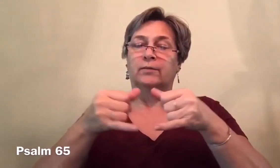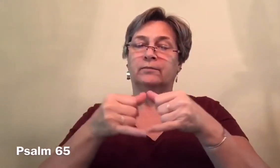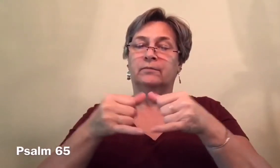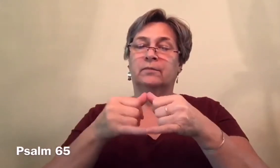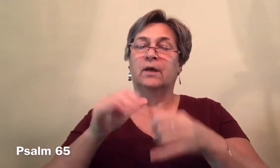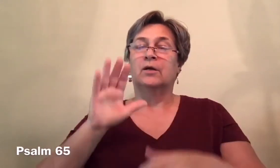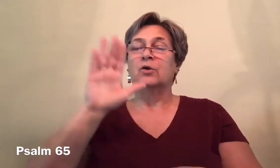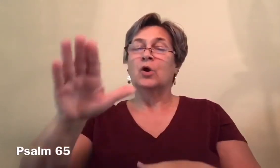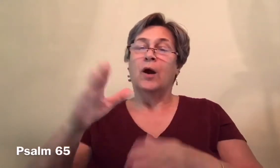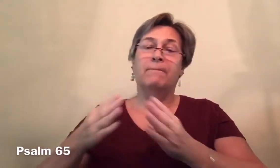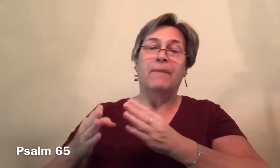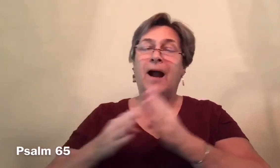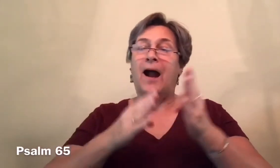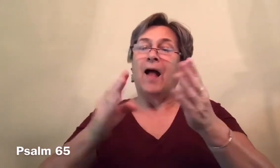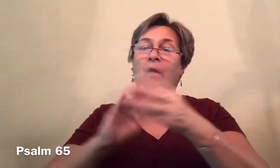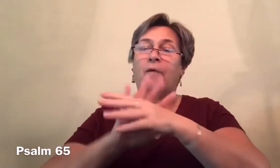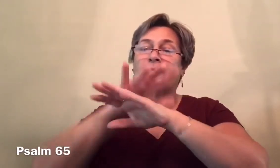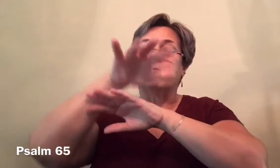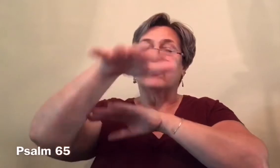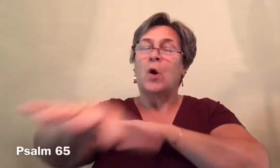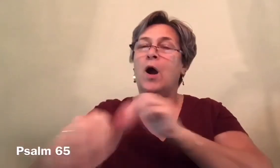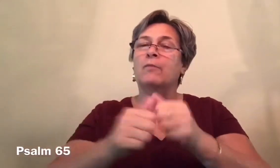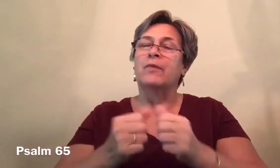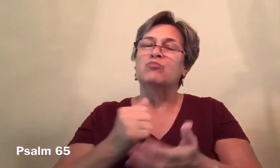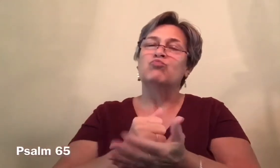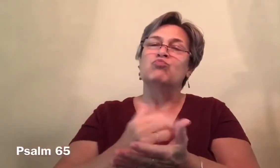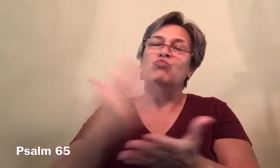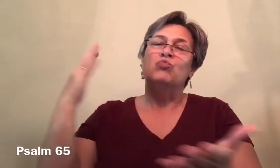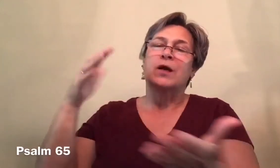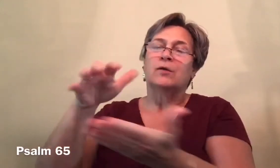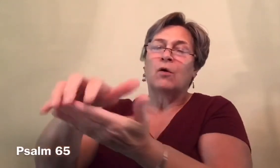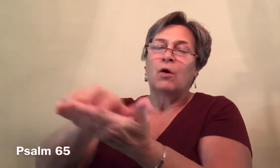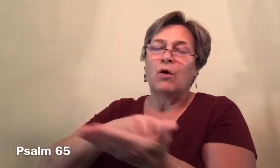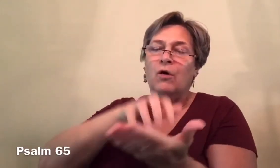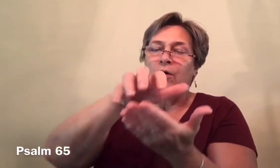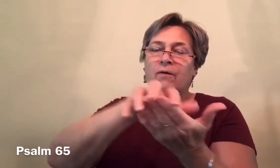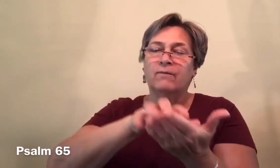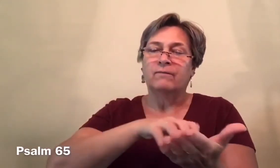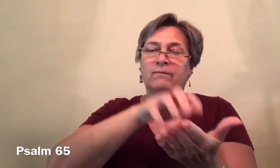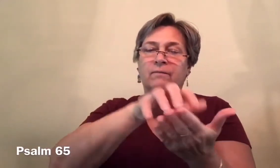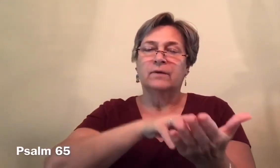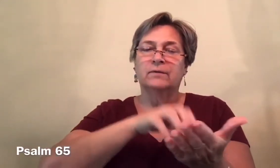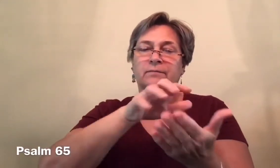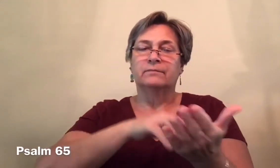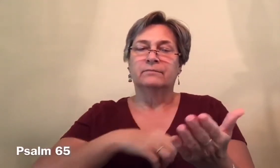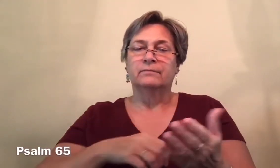and your paths overflow with a rich harvest.